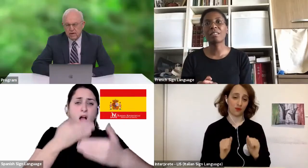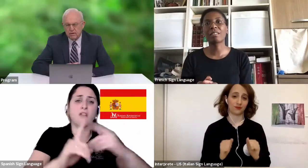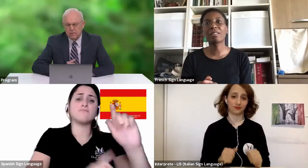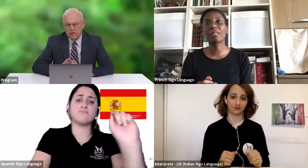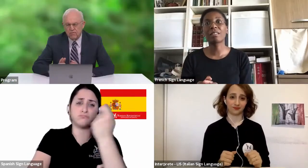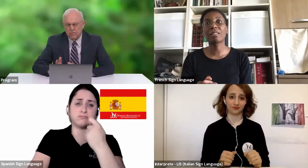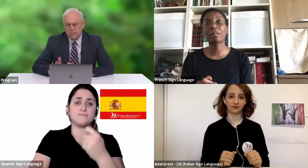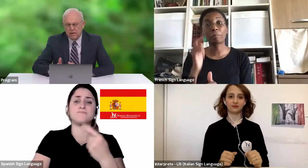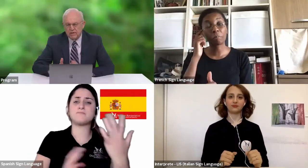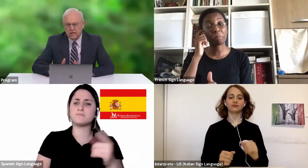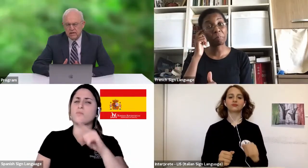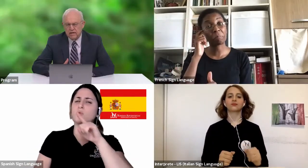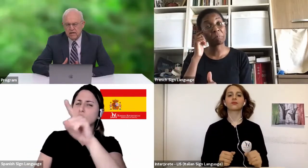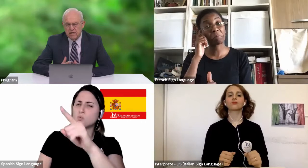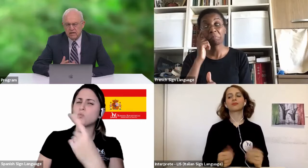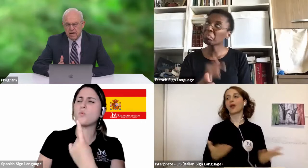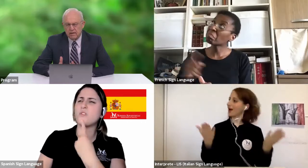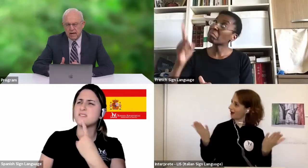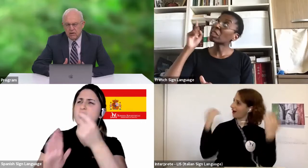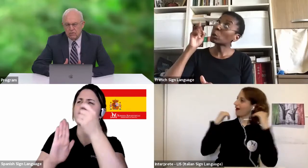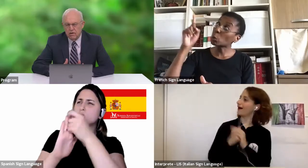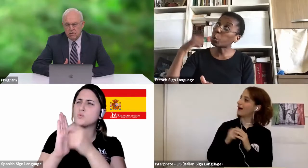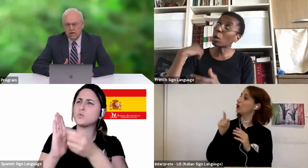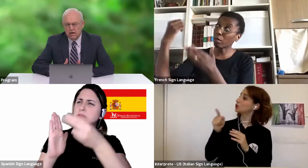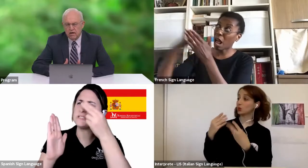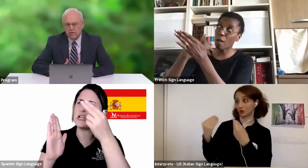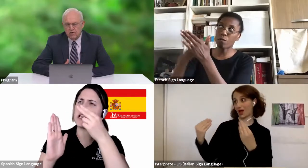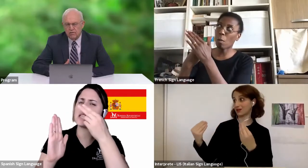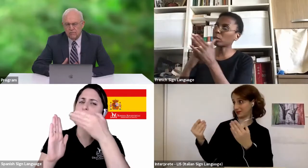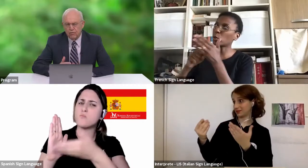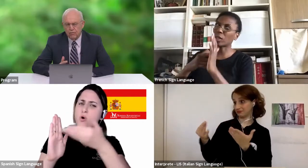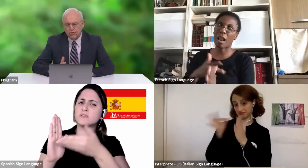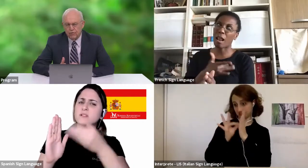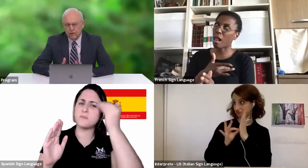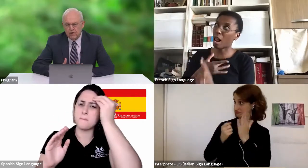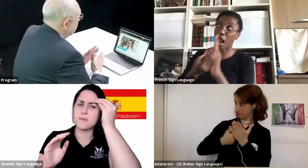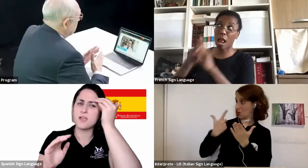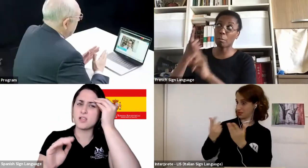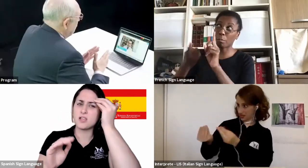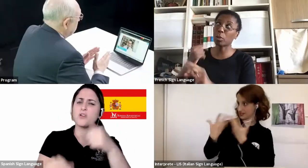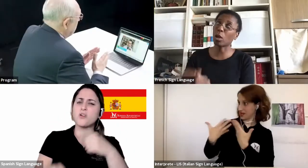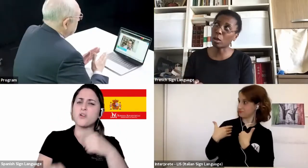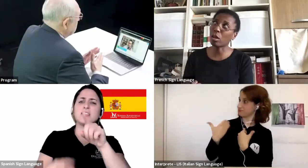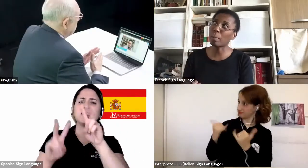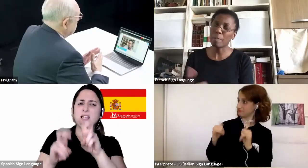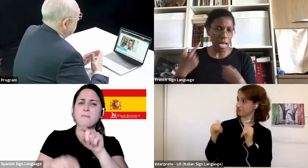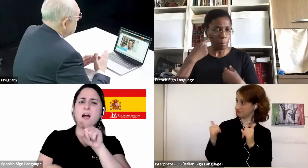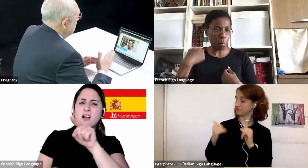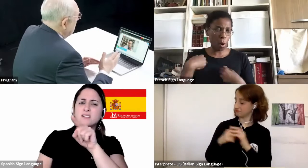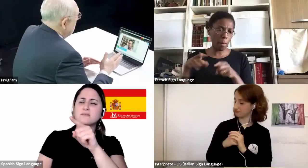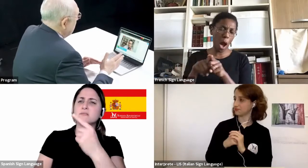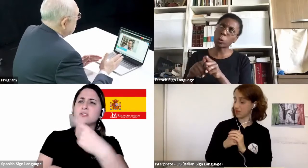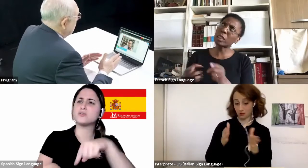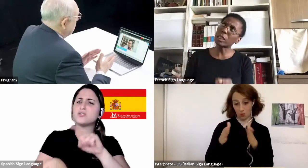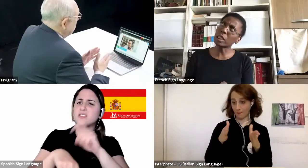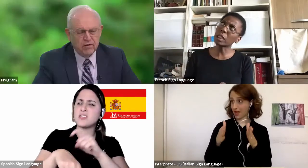for me, it was helpful for me to see taking time out for the grief and allowing that to take place.